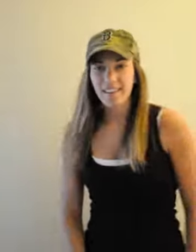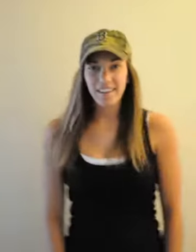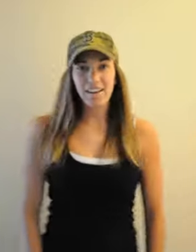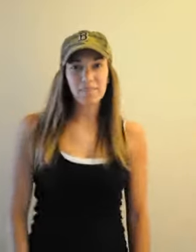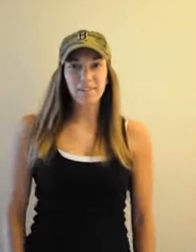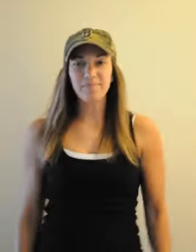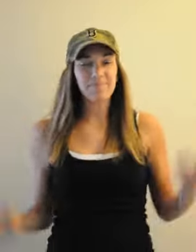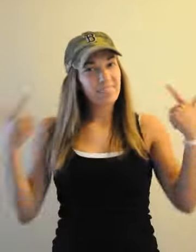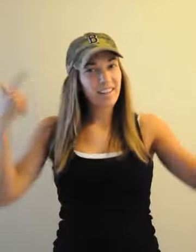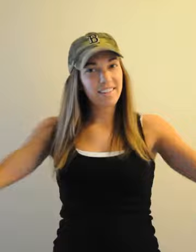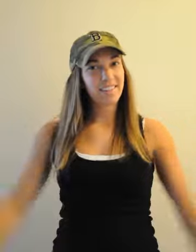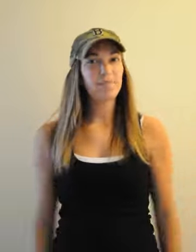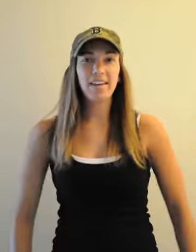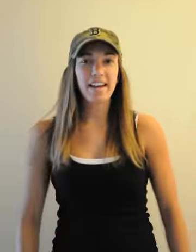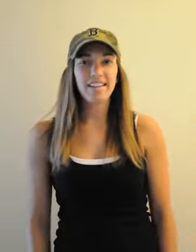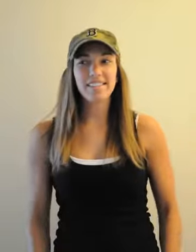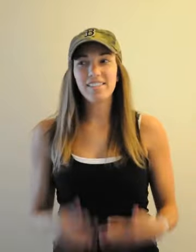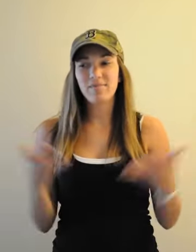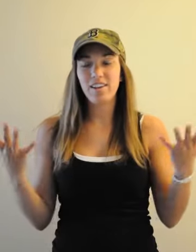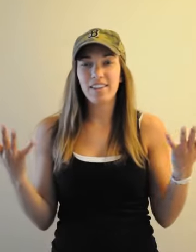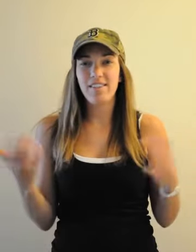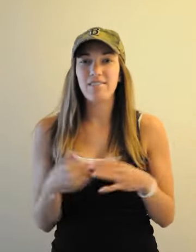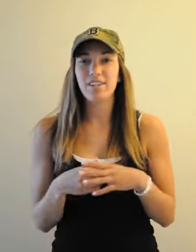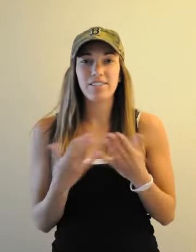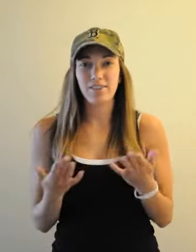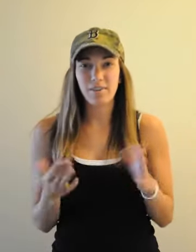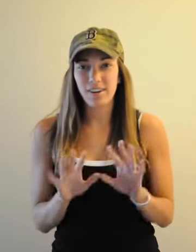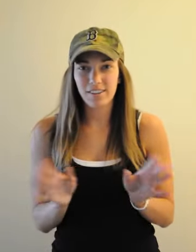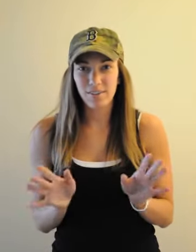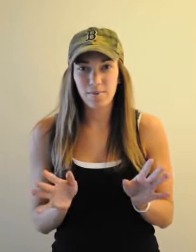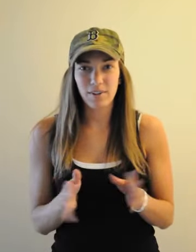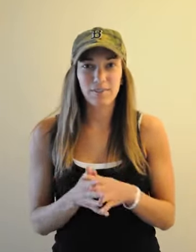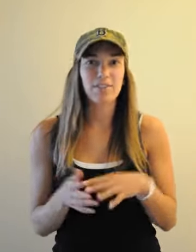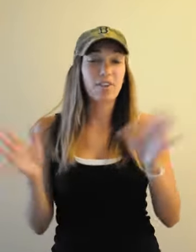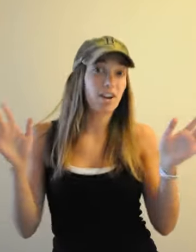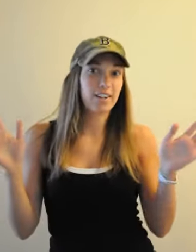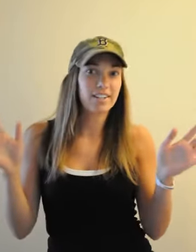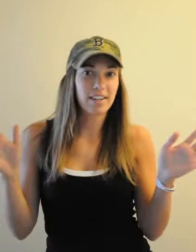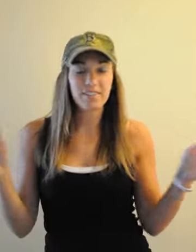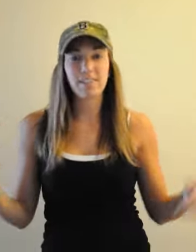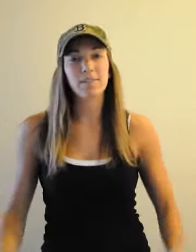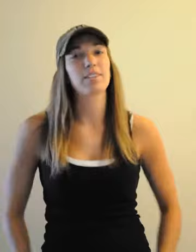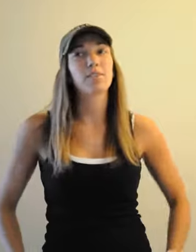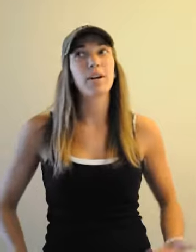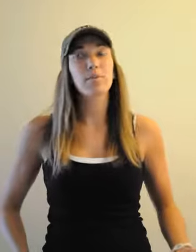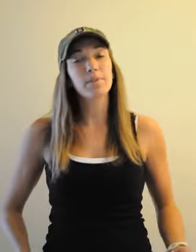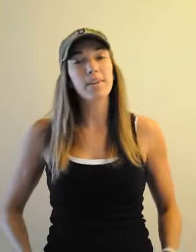Hey everyone, how are you liking my hats? I only have three so don't worry there's no more for you non-Red Sox fans, which I don't know why you wouldn't be.